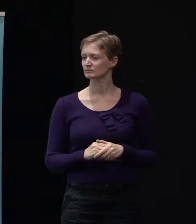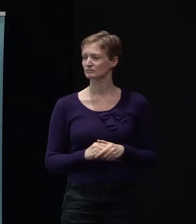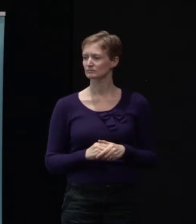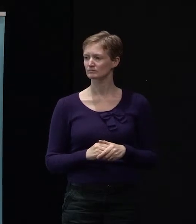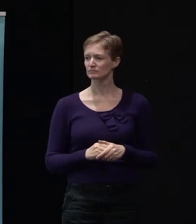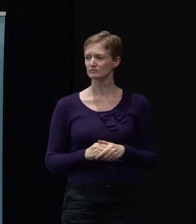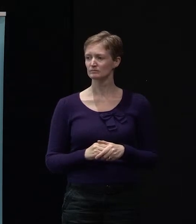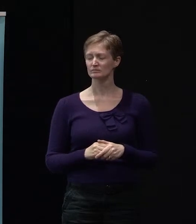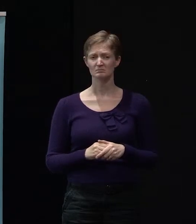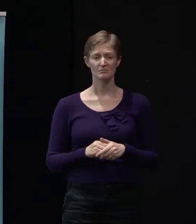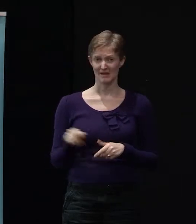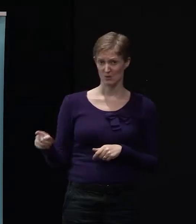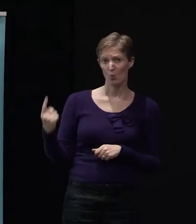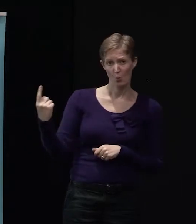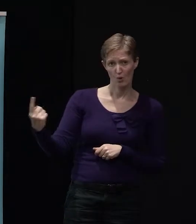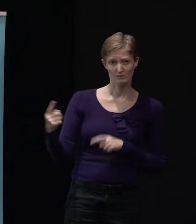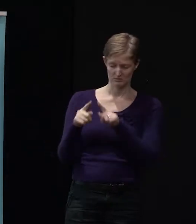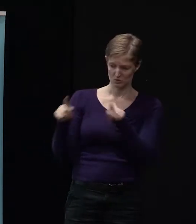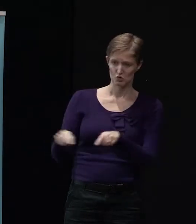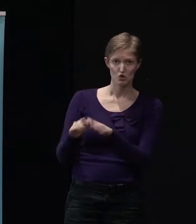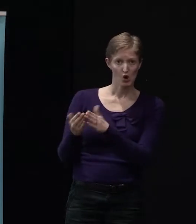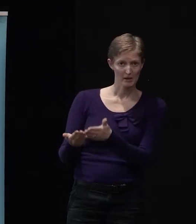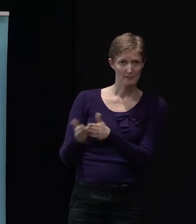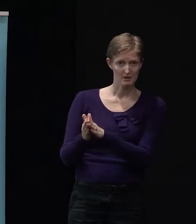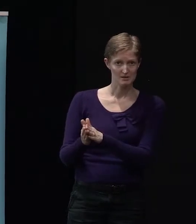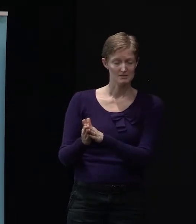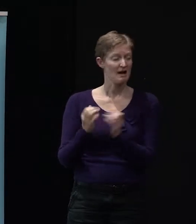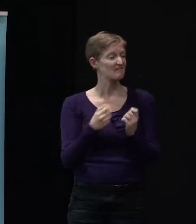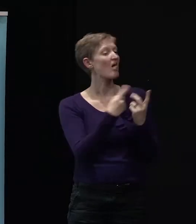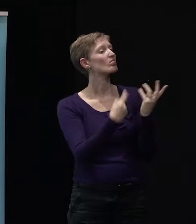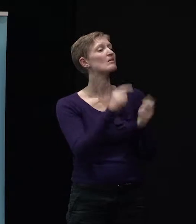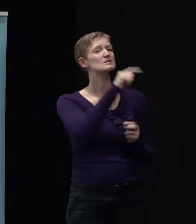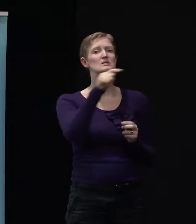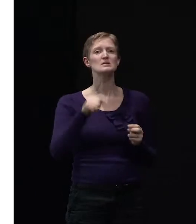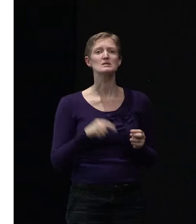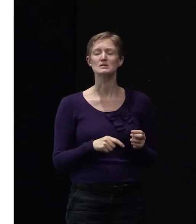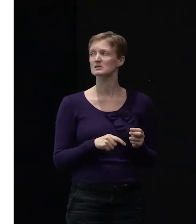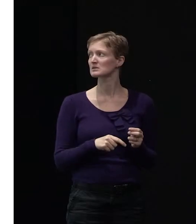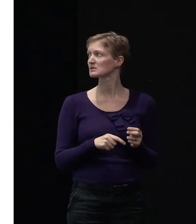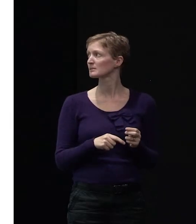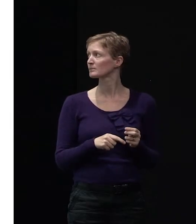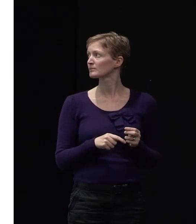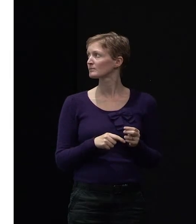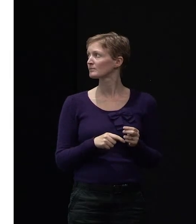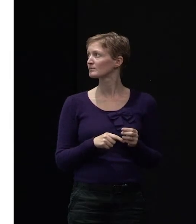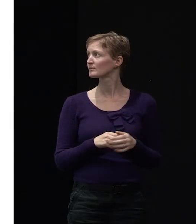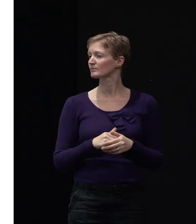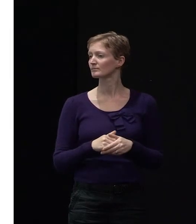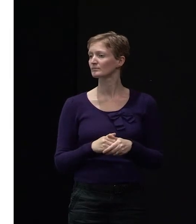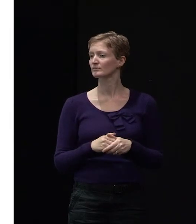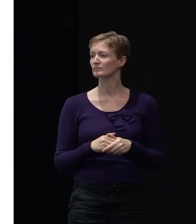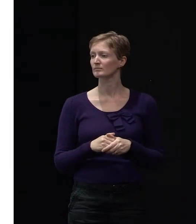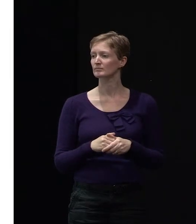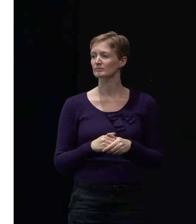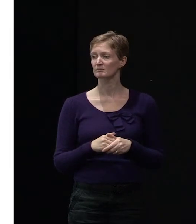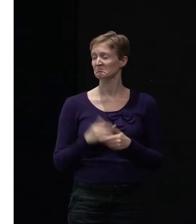There are other documents that bring the thing a bit – and that's it there, right in the middle. It zoomed in. wasn't joking. There are